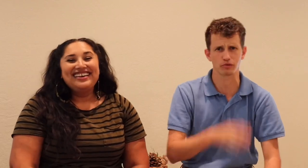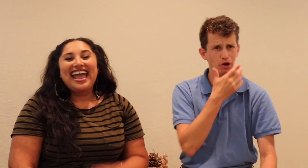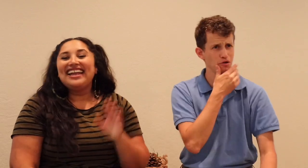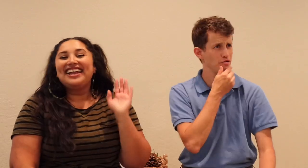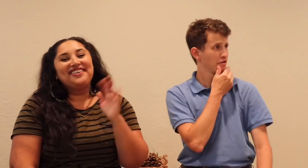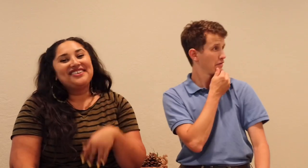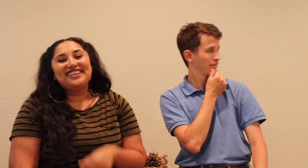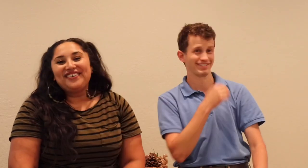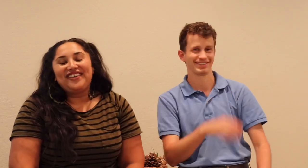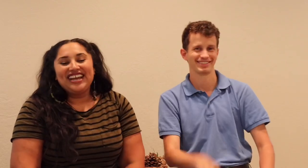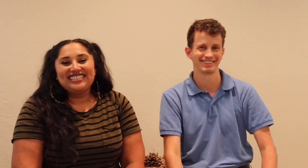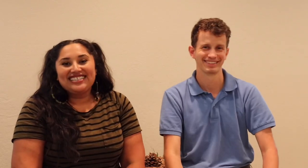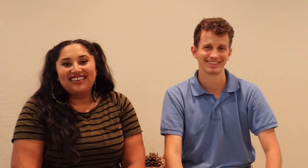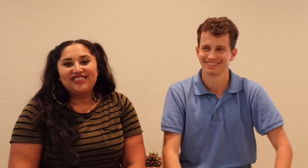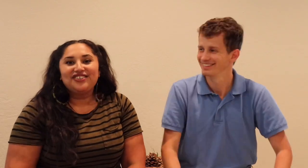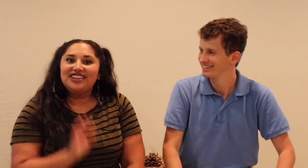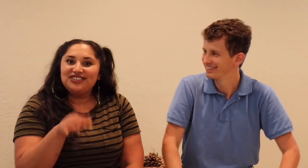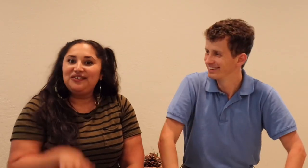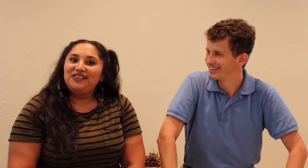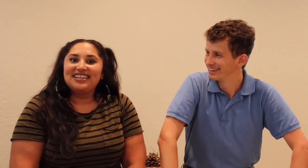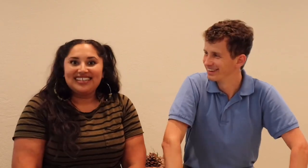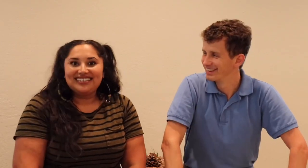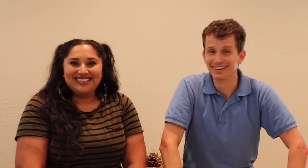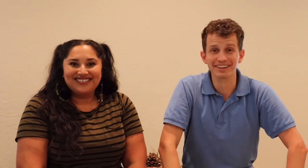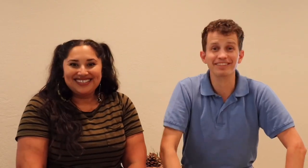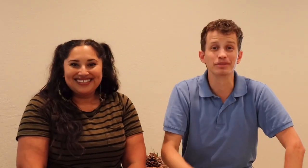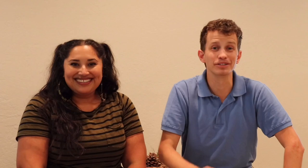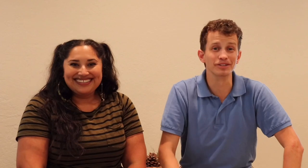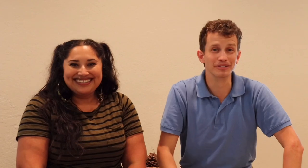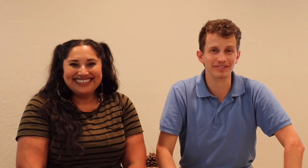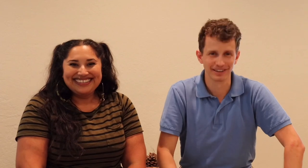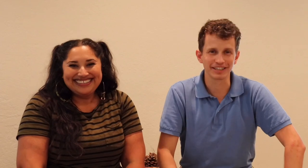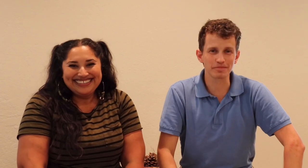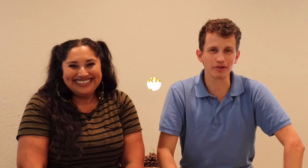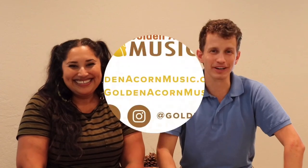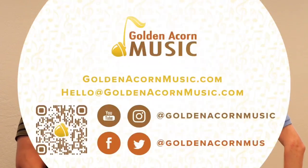And I know there's other variations out there, so let us know what you guys like to use. Please do. Keep growing. ...